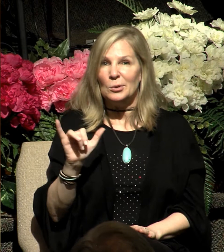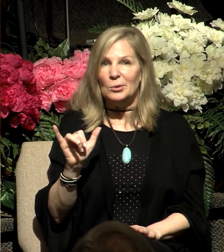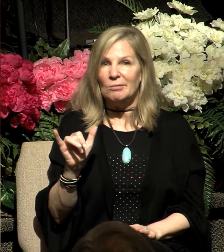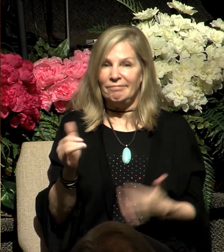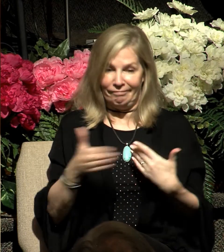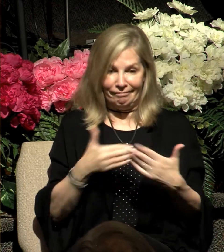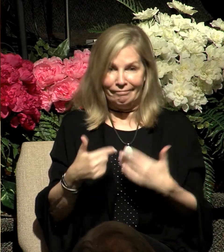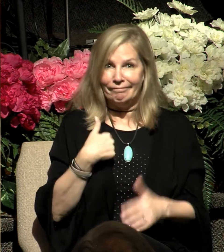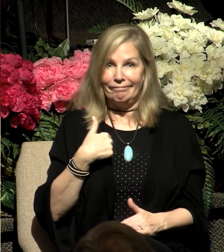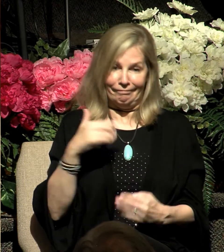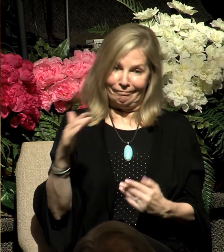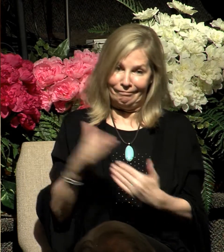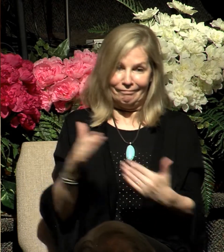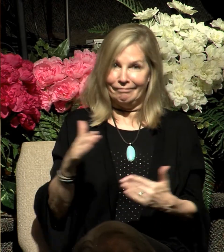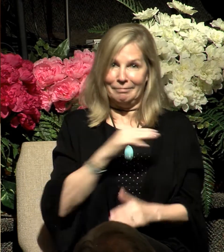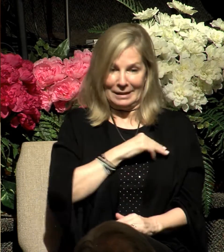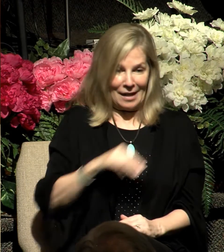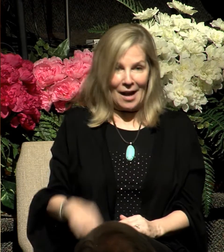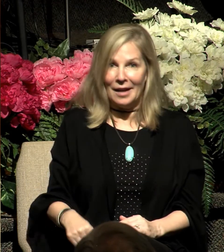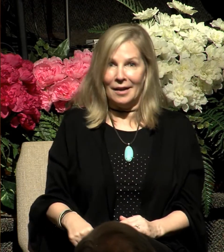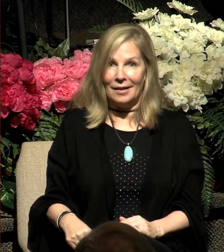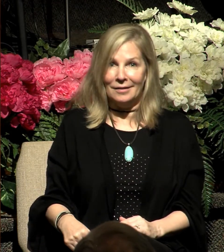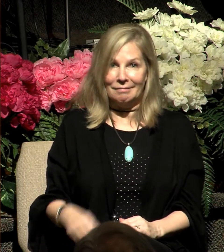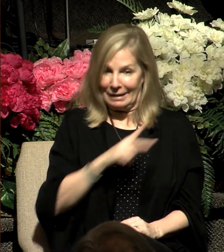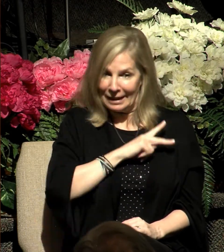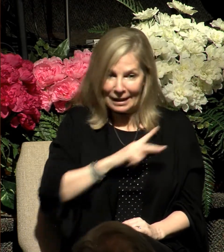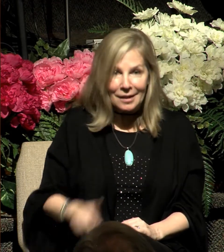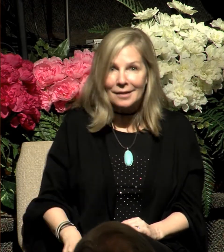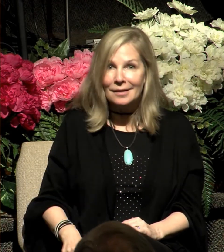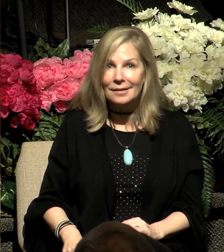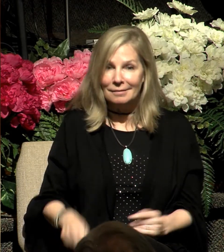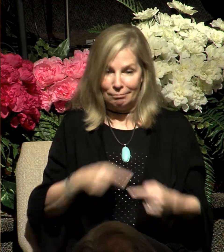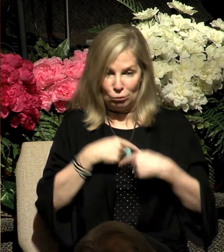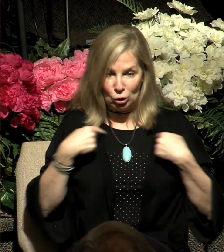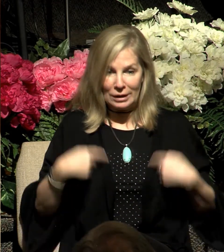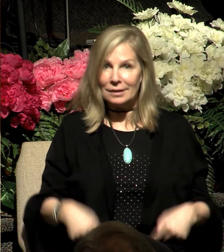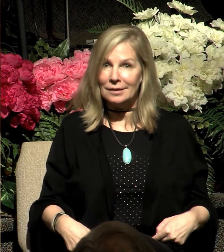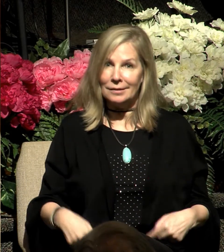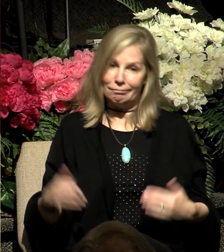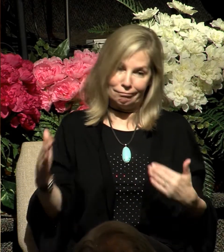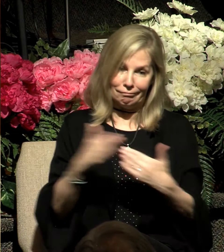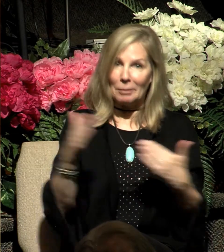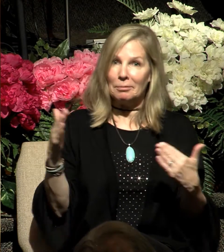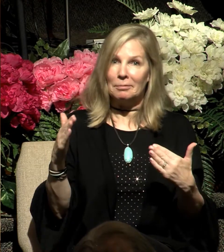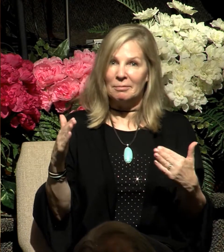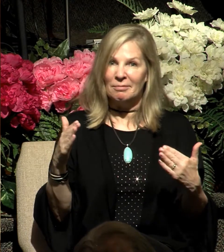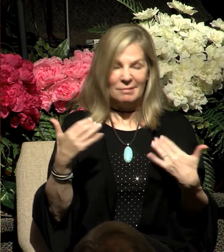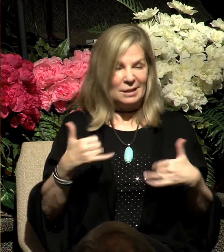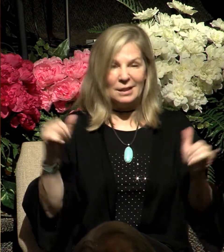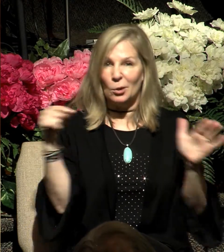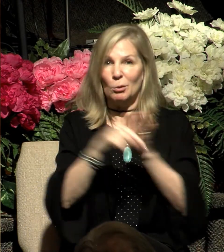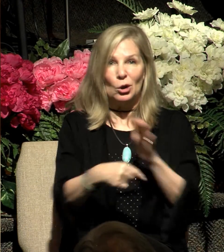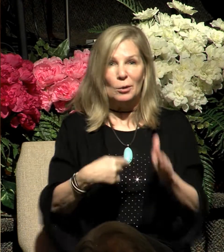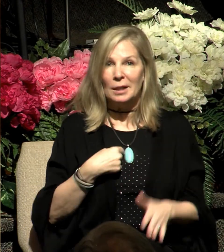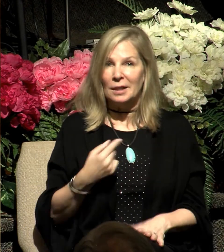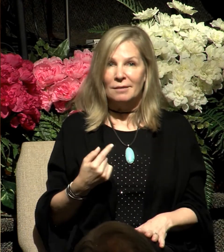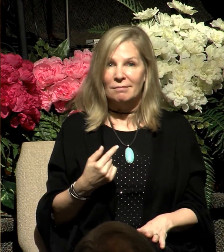the ultimate prophet, king, priest, and they would murder him. And he said, you'll not see me again until